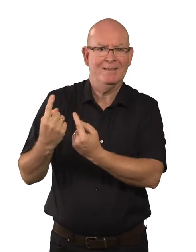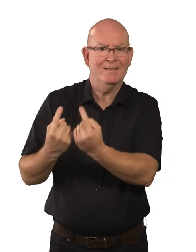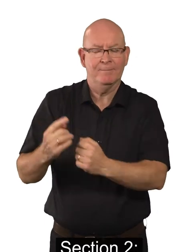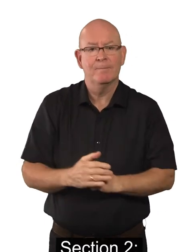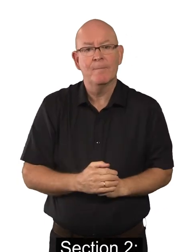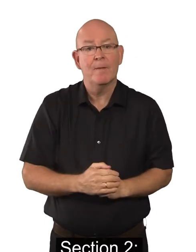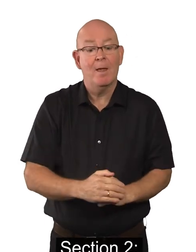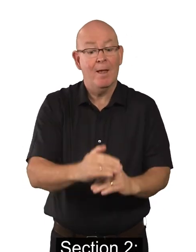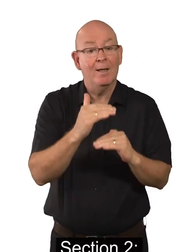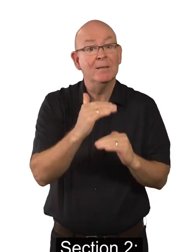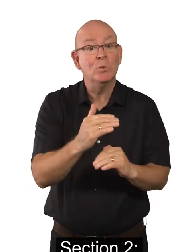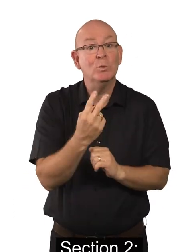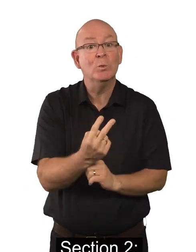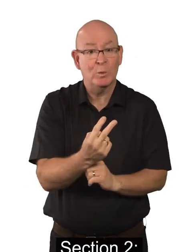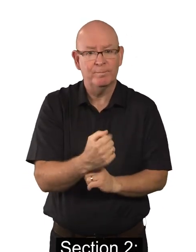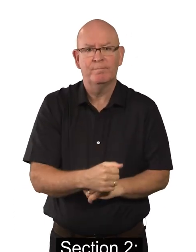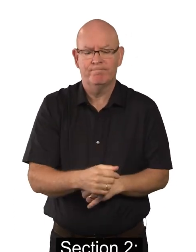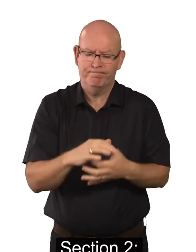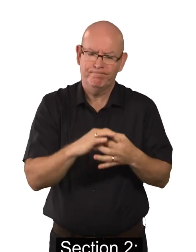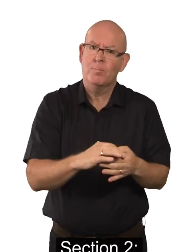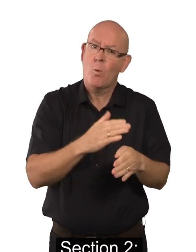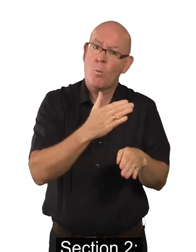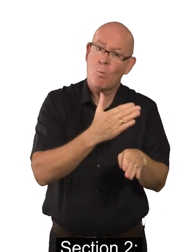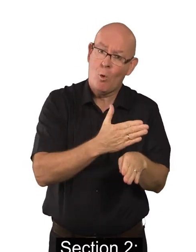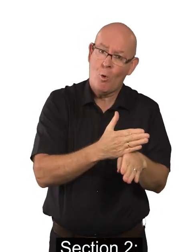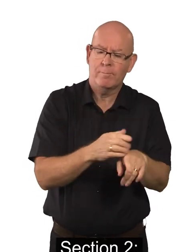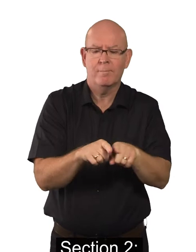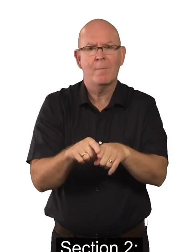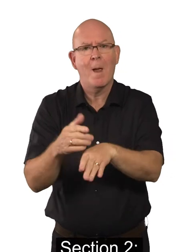Section 2 Work and Employment.